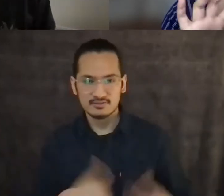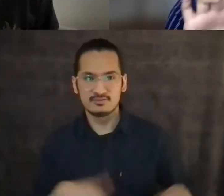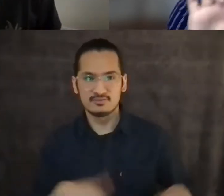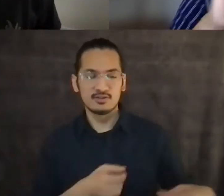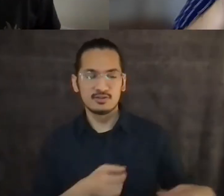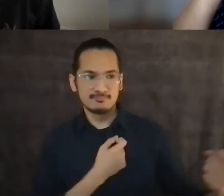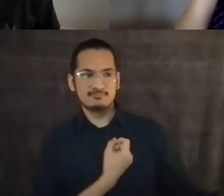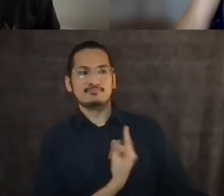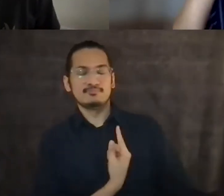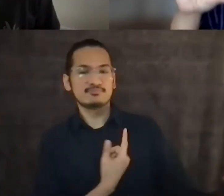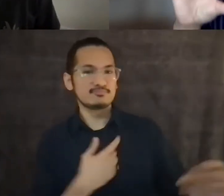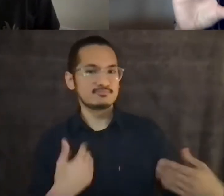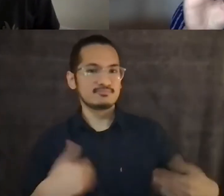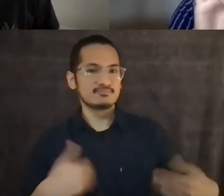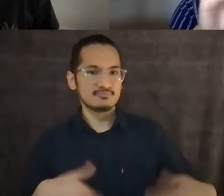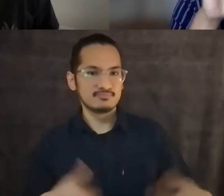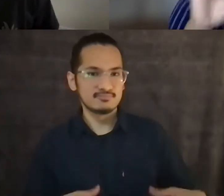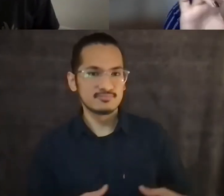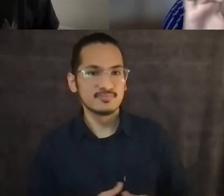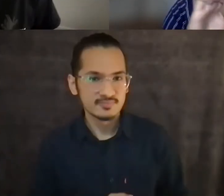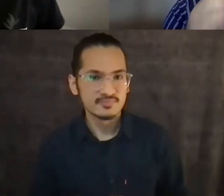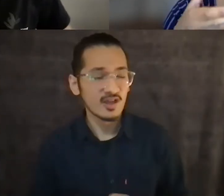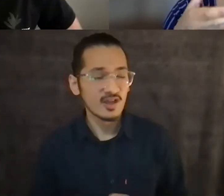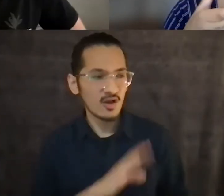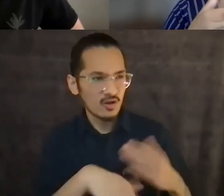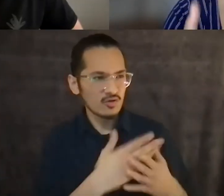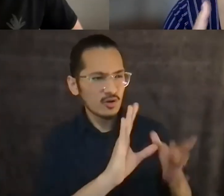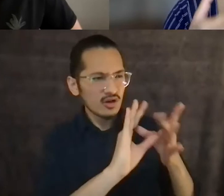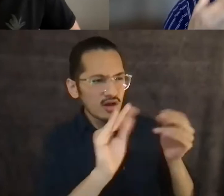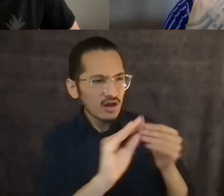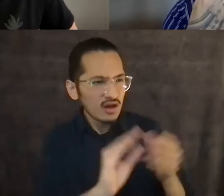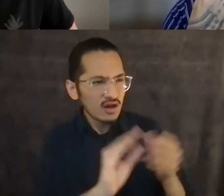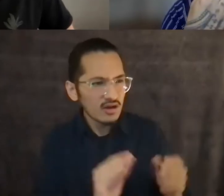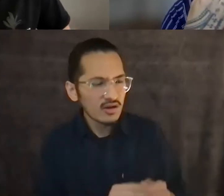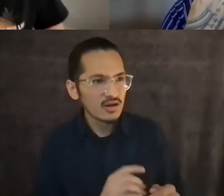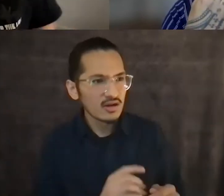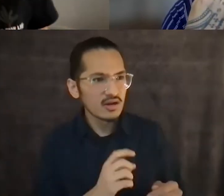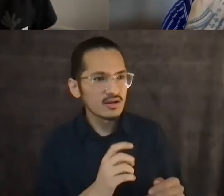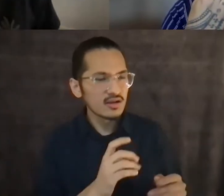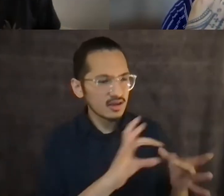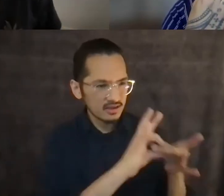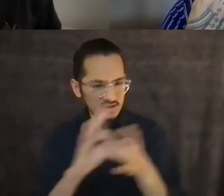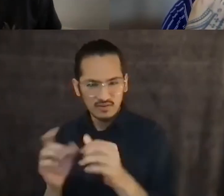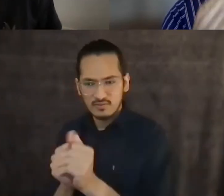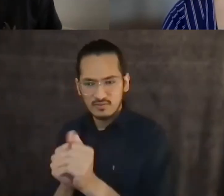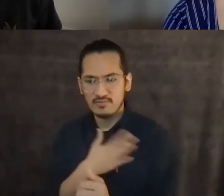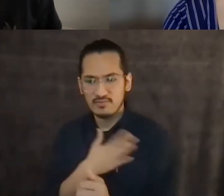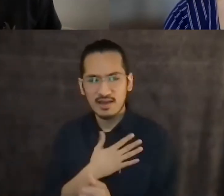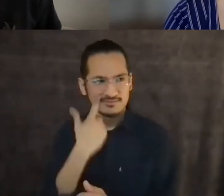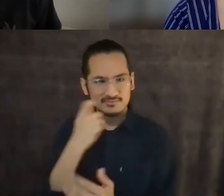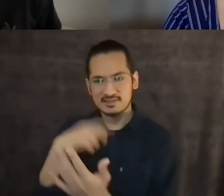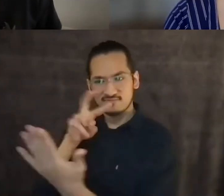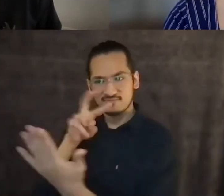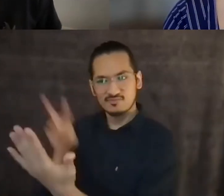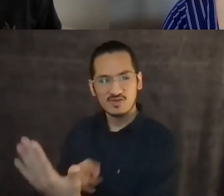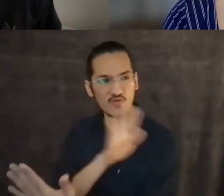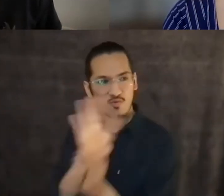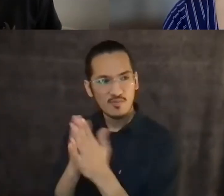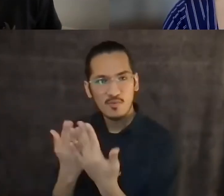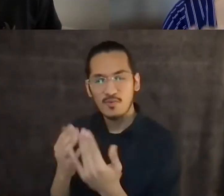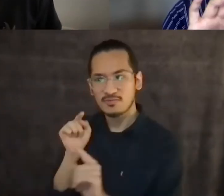so much of what you're saying is actually tying back to, um, things that I've been reading in your book. Um, particularly around this notion